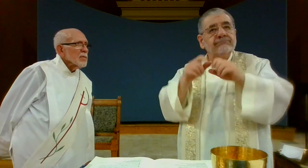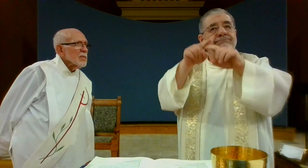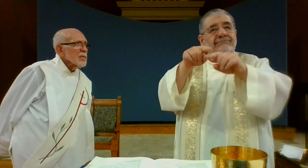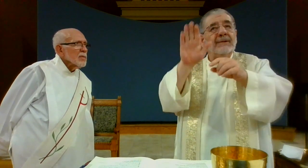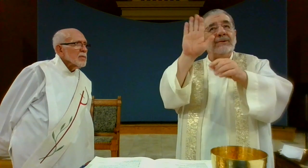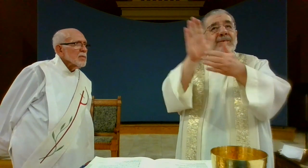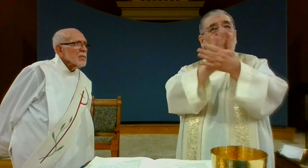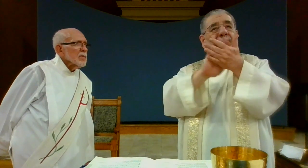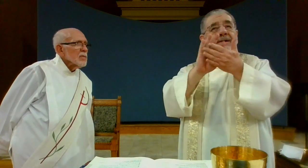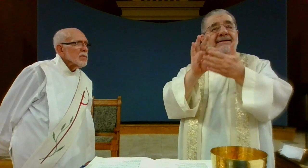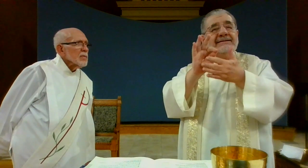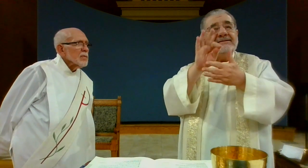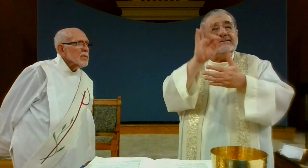into one by the Holy Spirit.